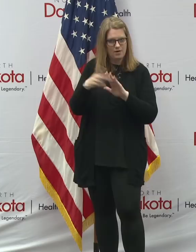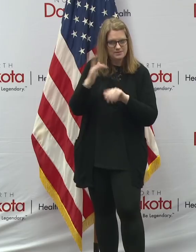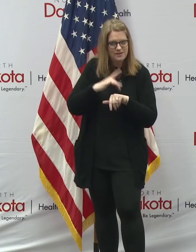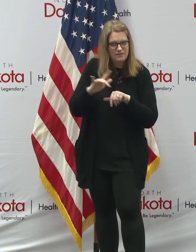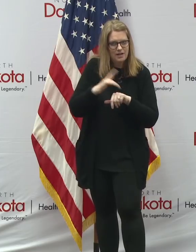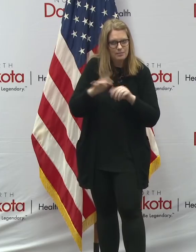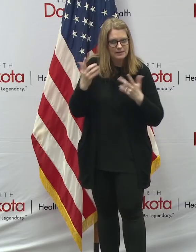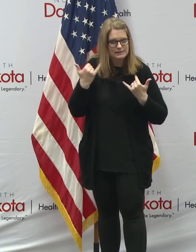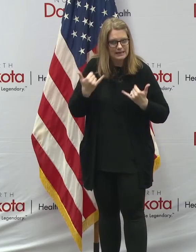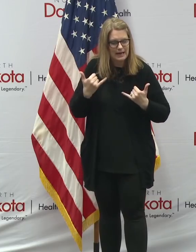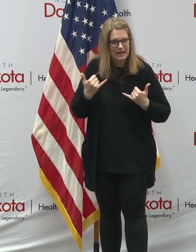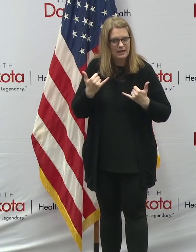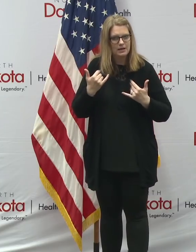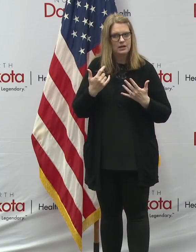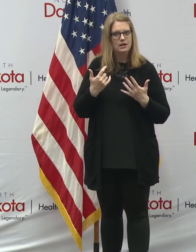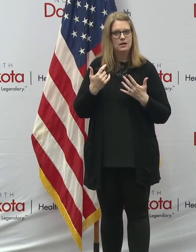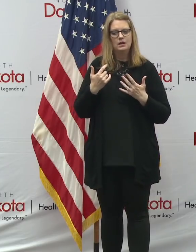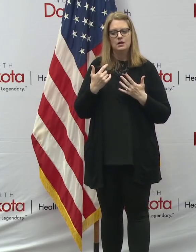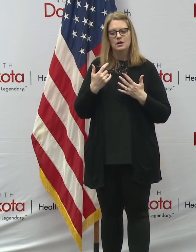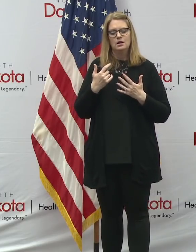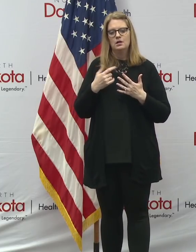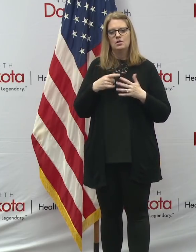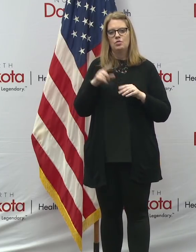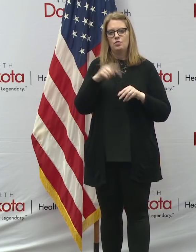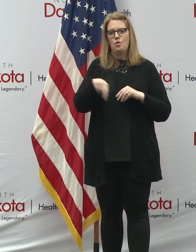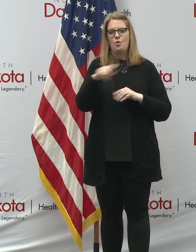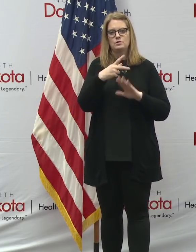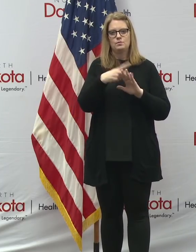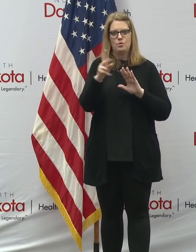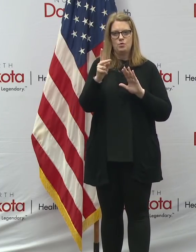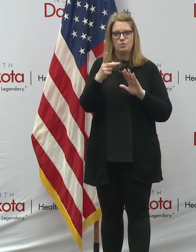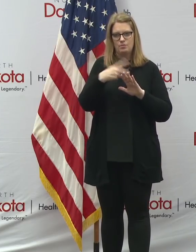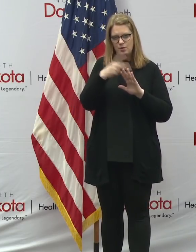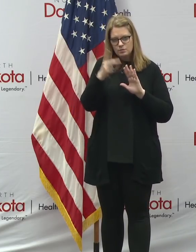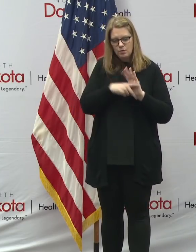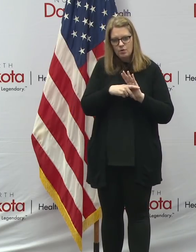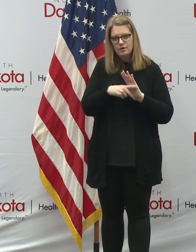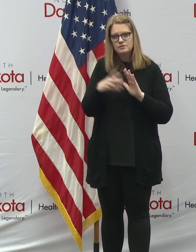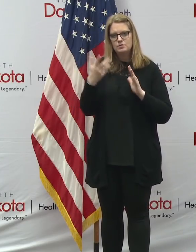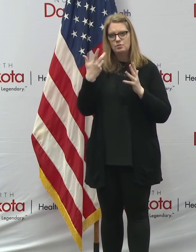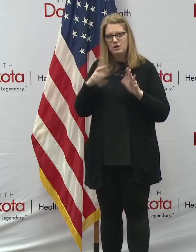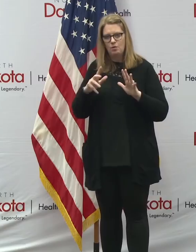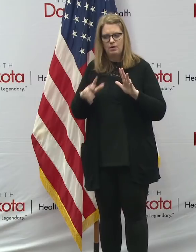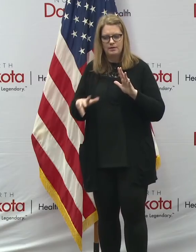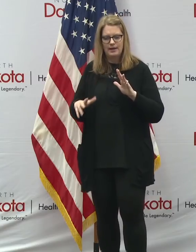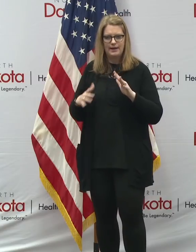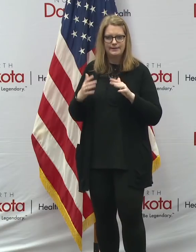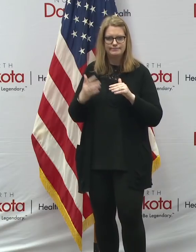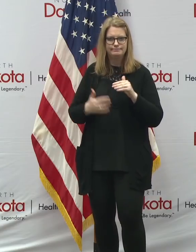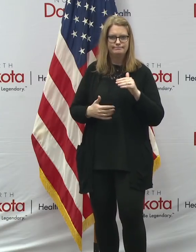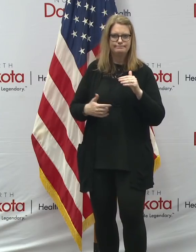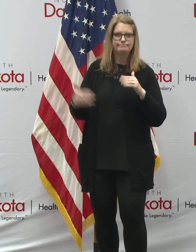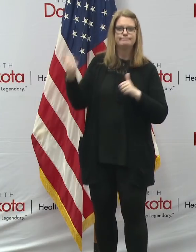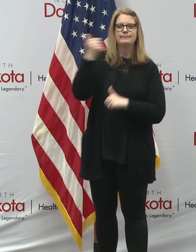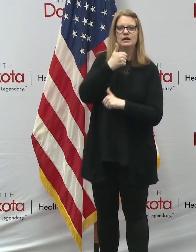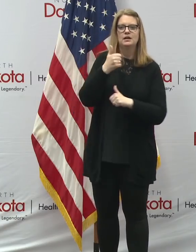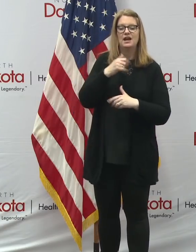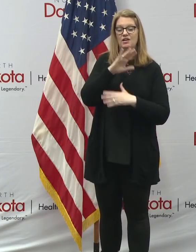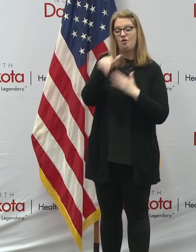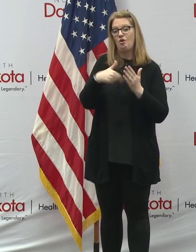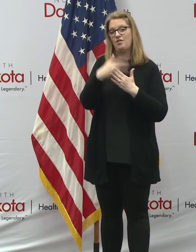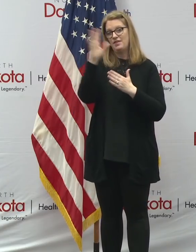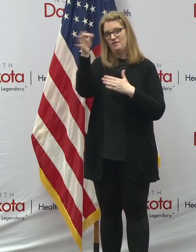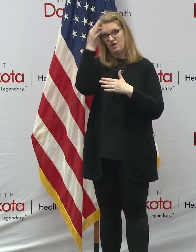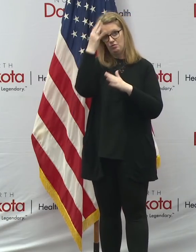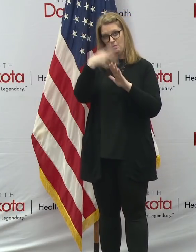today that we do not want to supersede or double-dip around. And in looking at all the federal programs that are